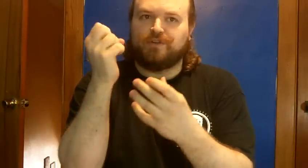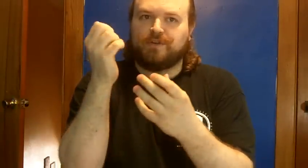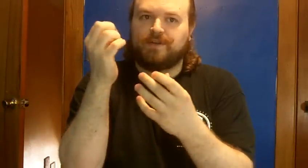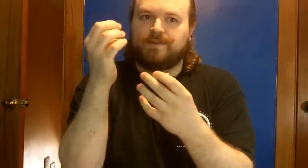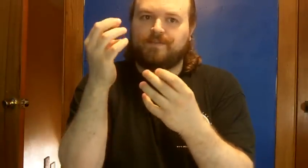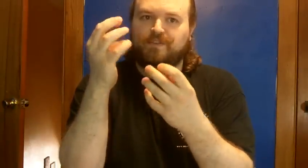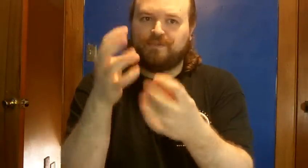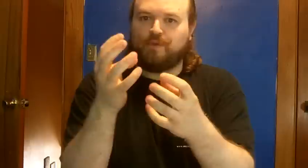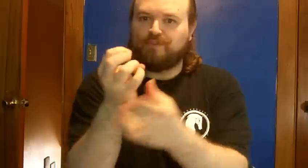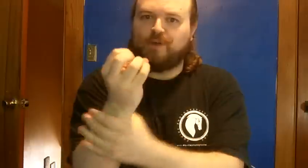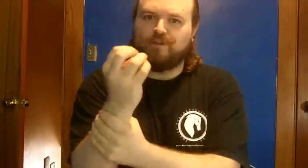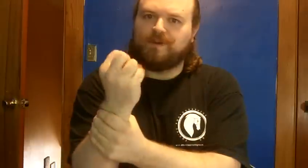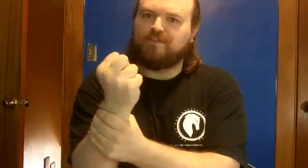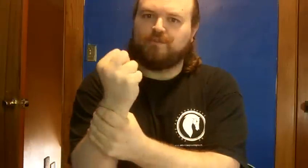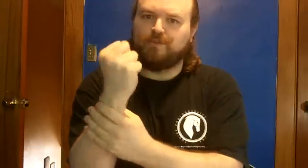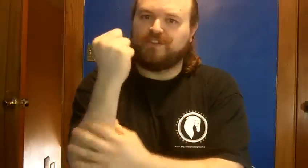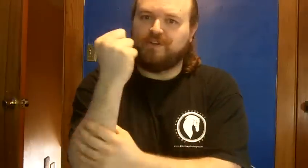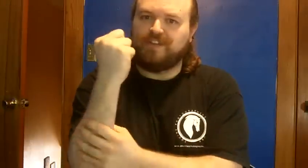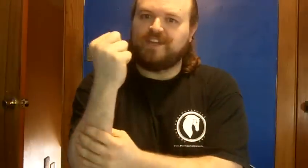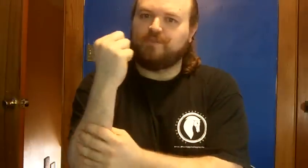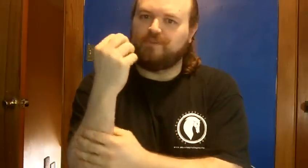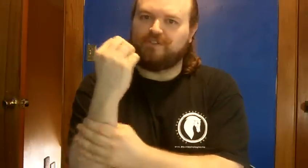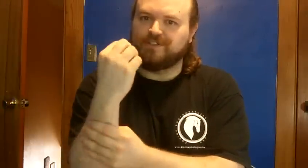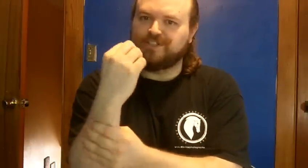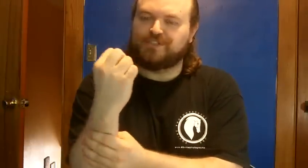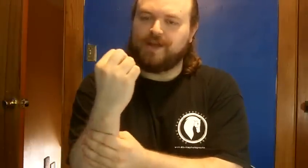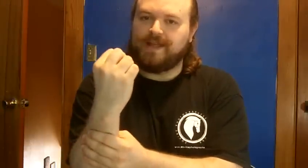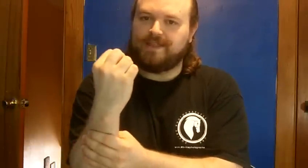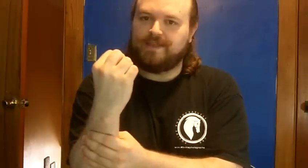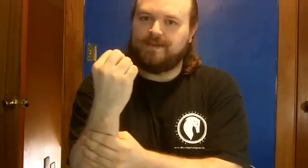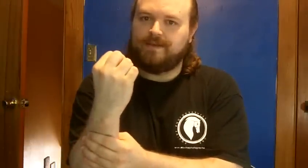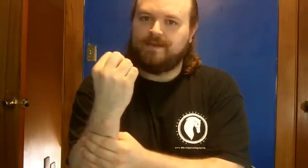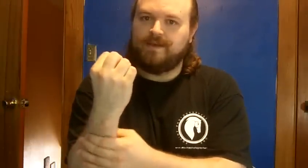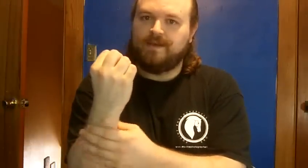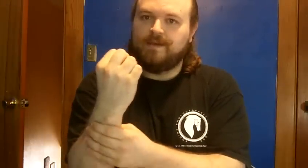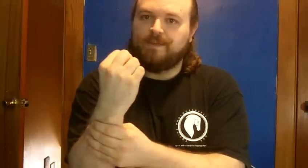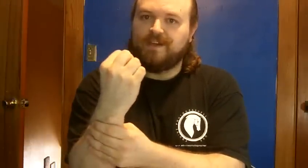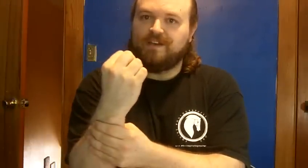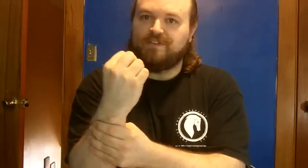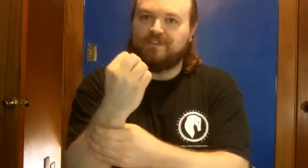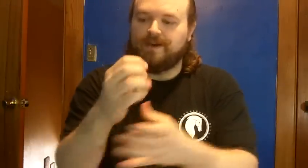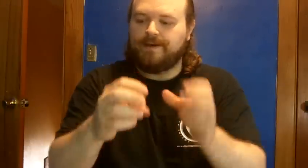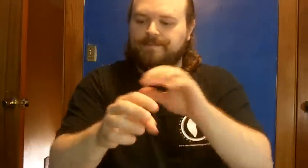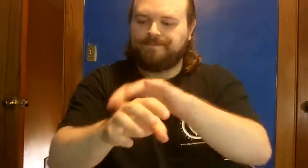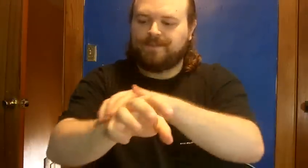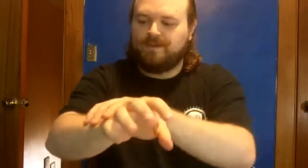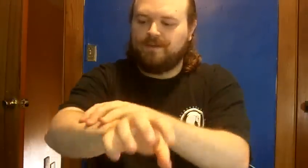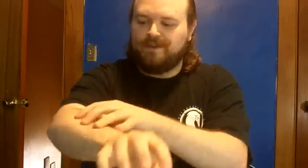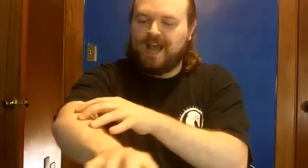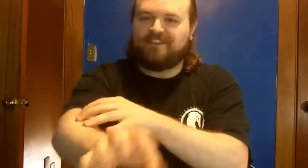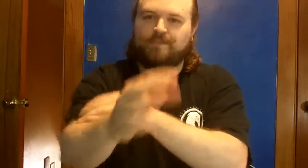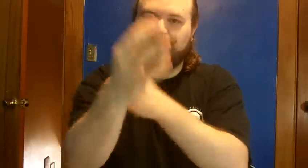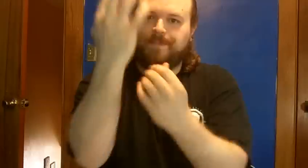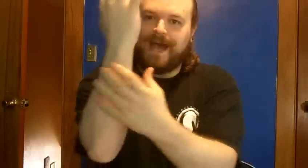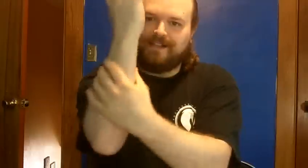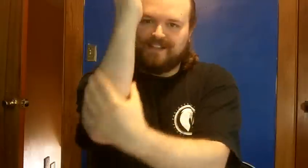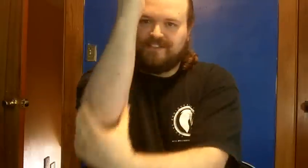those smaller muscle groups can only get to a certain strength because the there has to be a balance